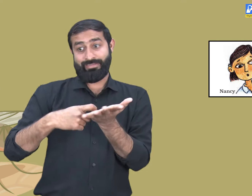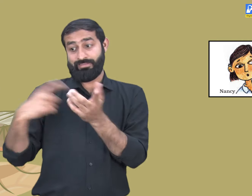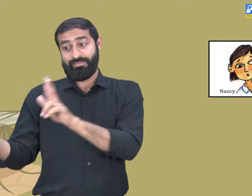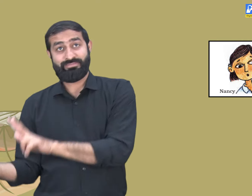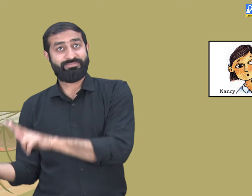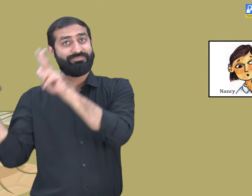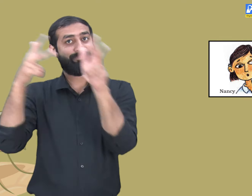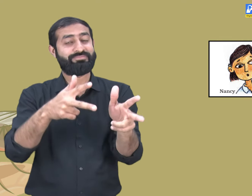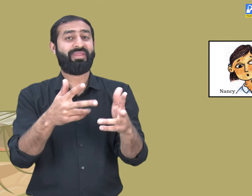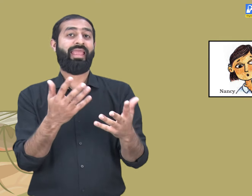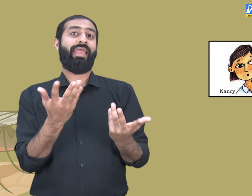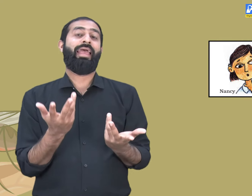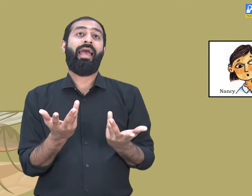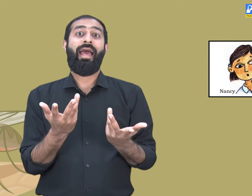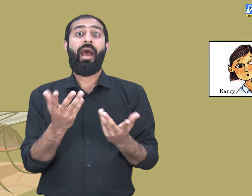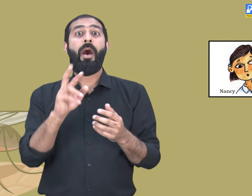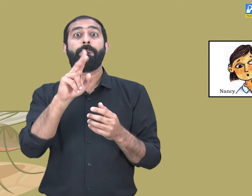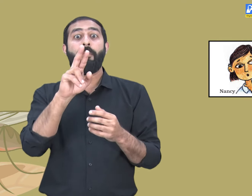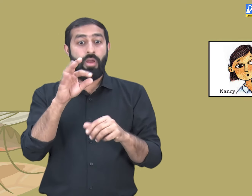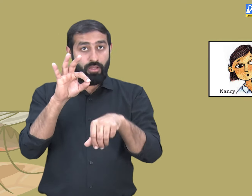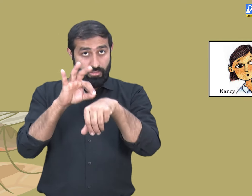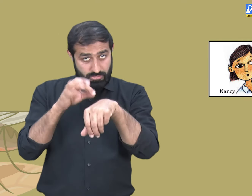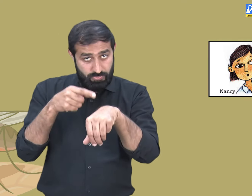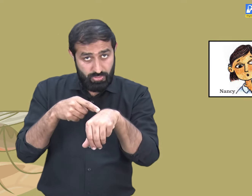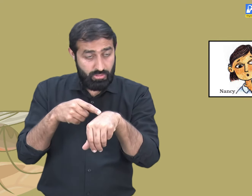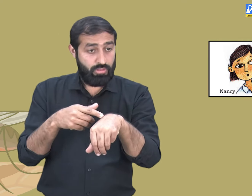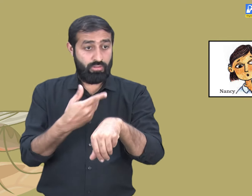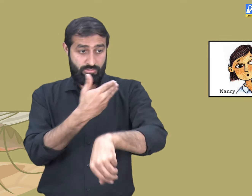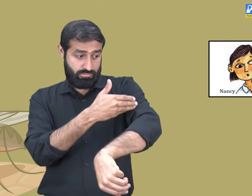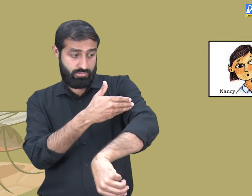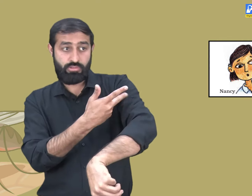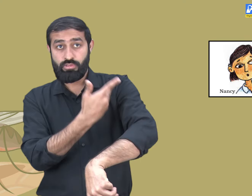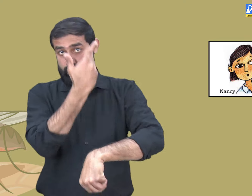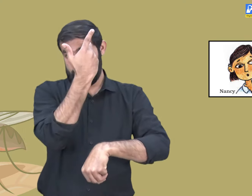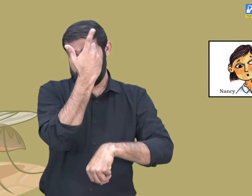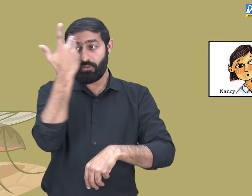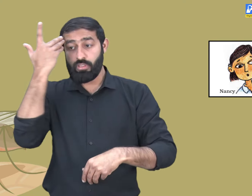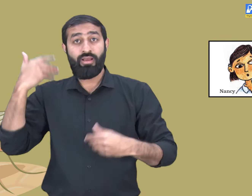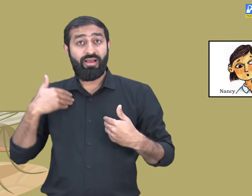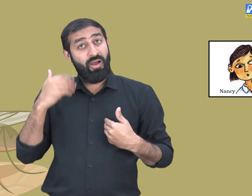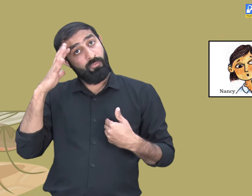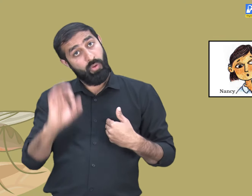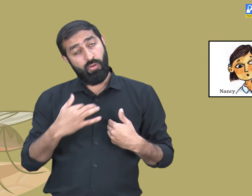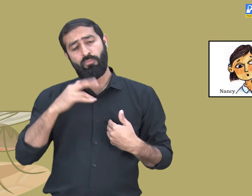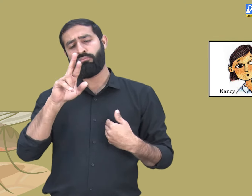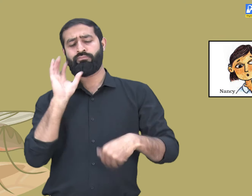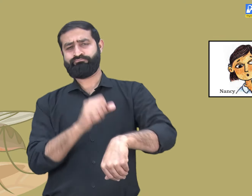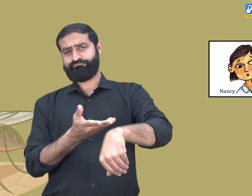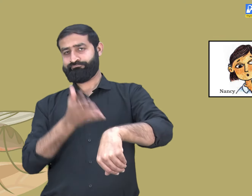Rajat replied, Of course not. How do I know when and where the mosquito bit me?